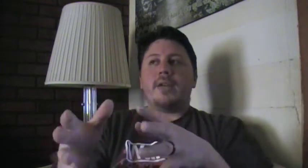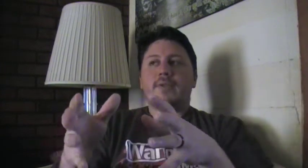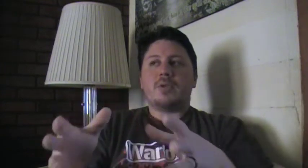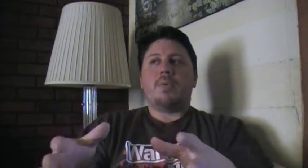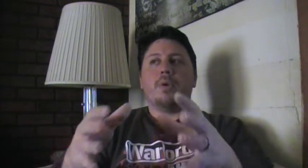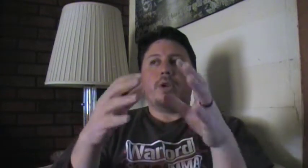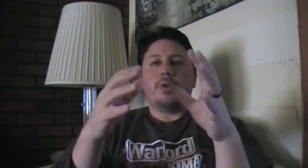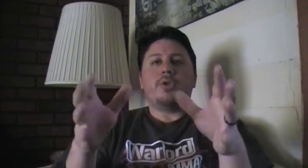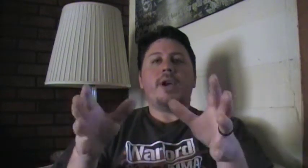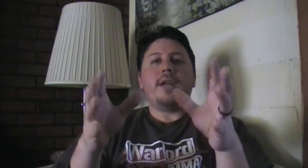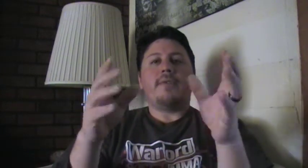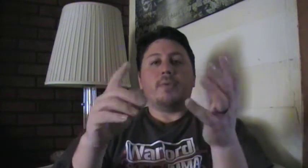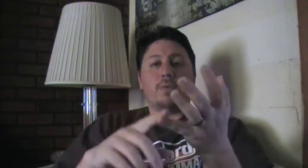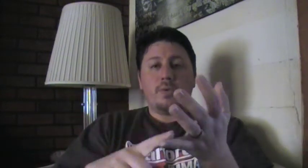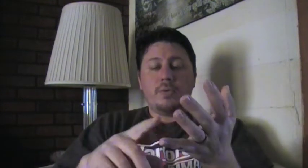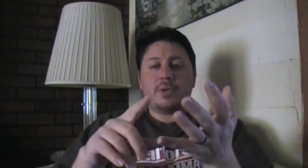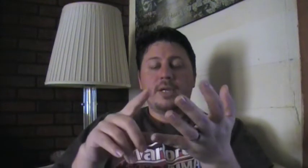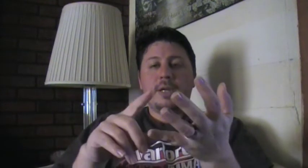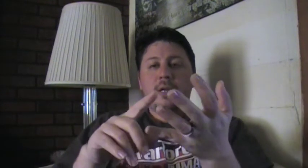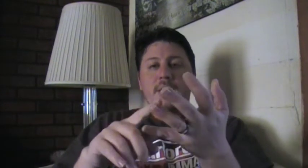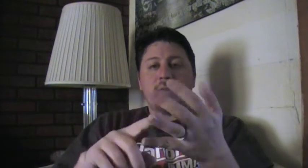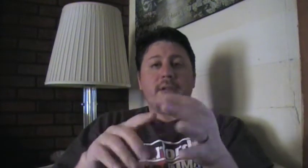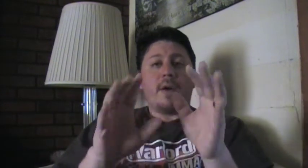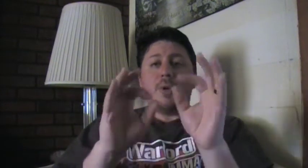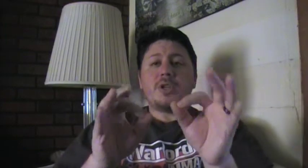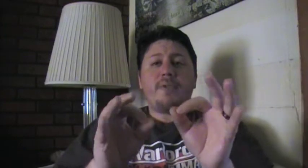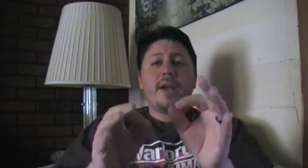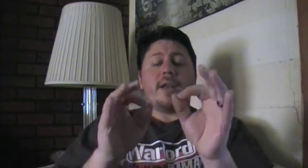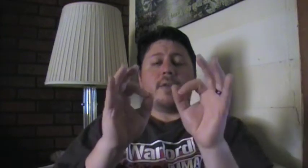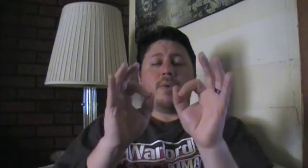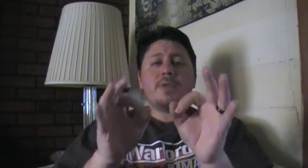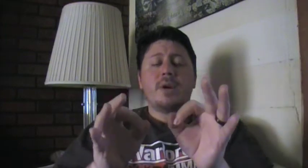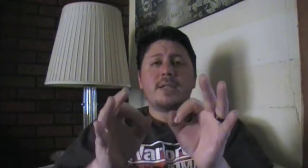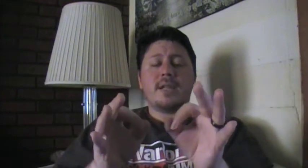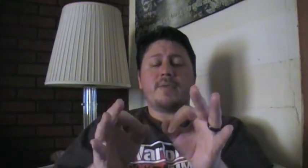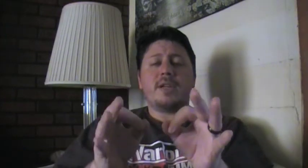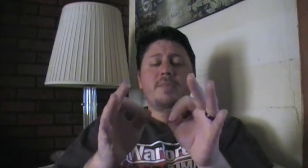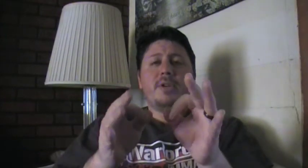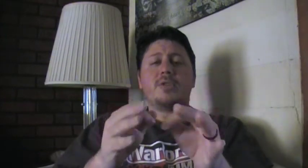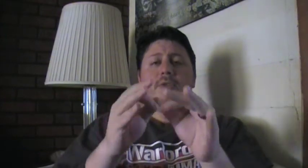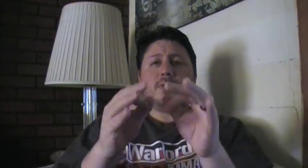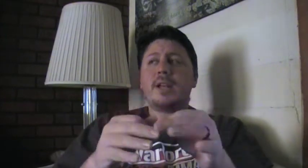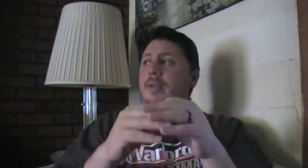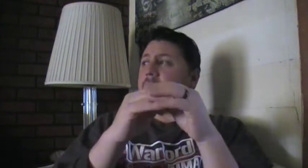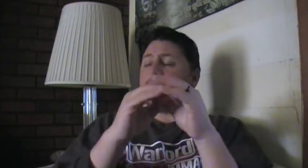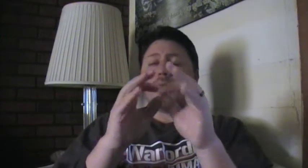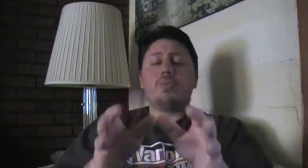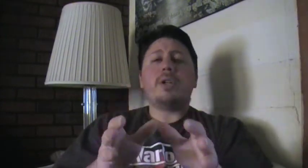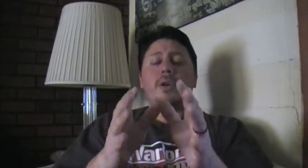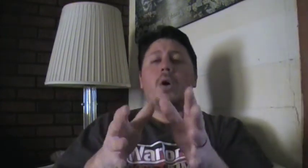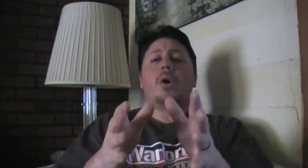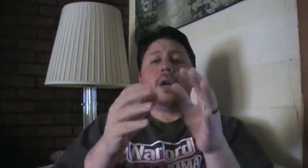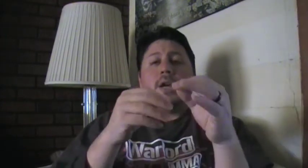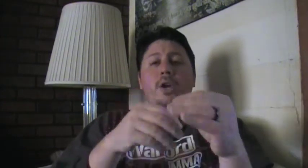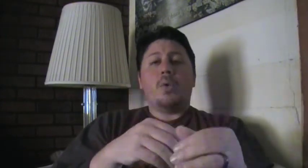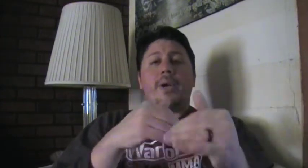for sport, you're training for rules and stuff like that, which is fine. And the reason why I say that's fine is because if you're training that, it means you really are going